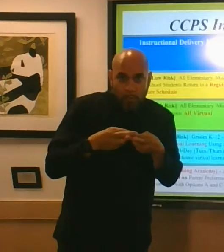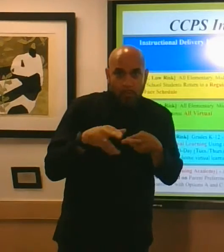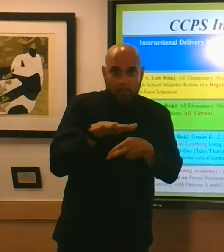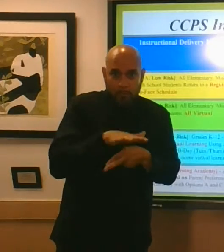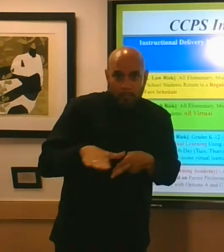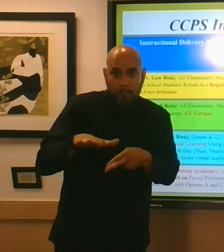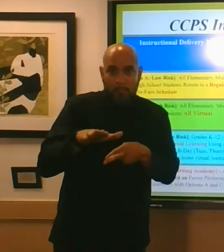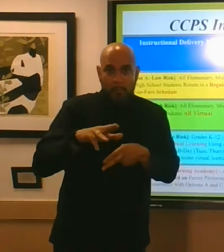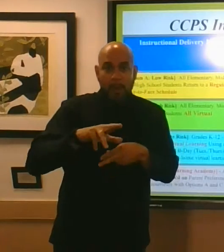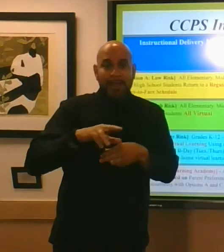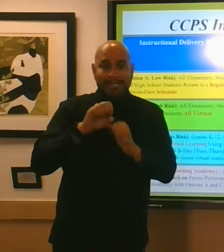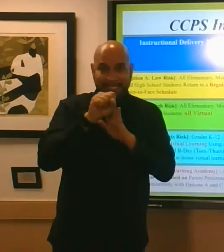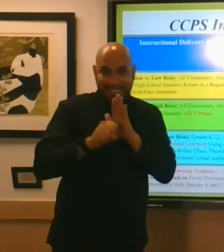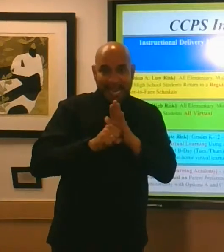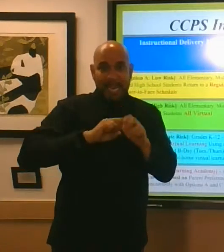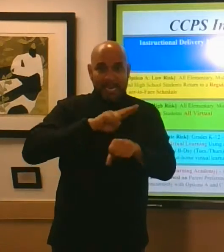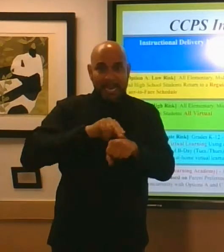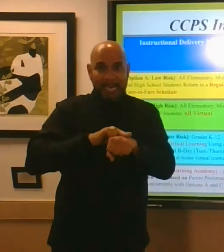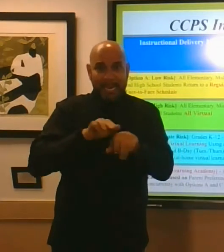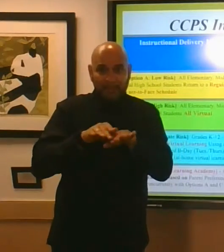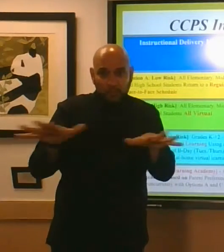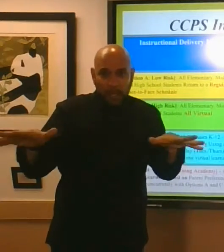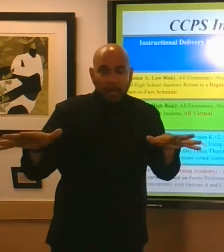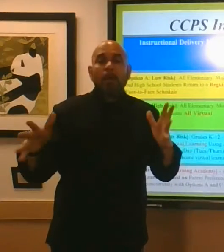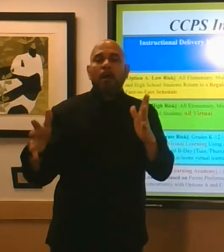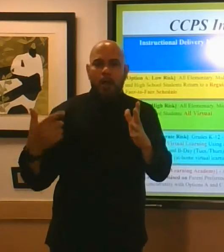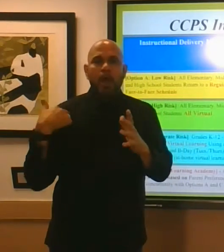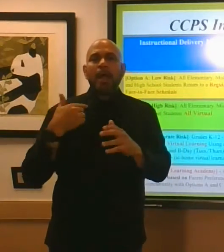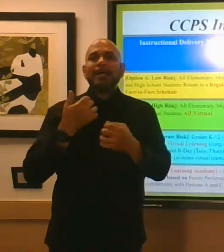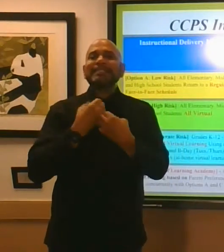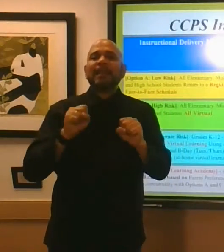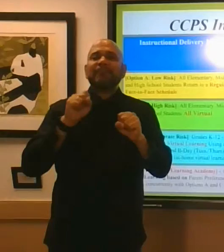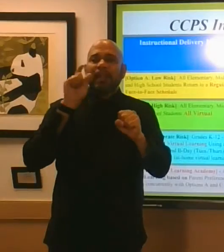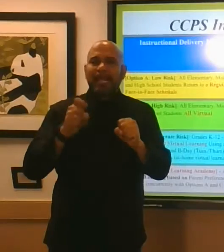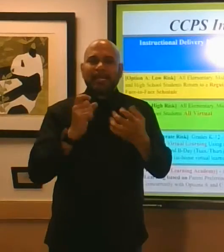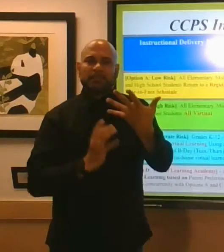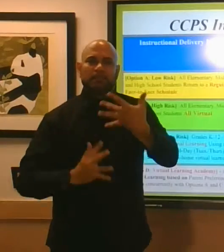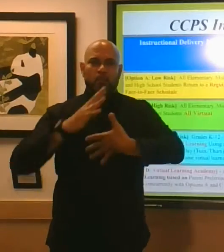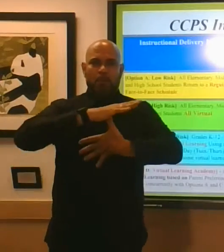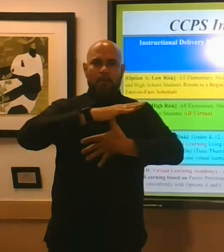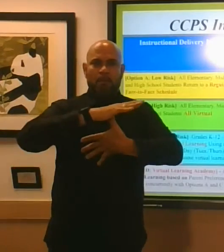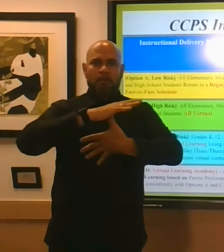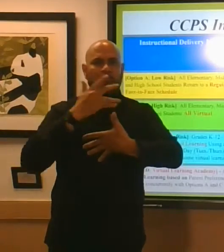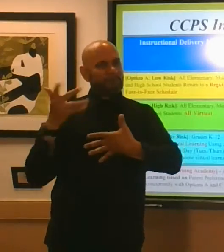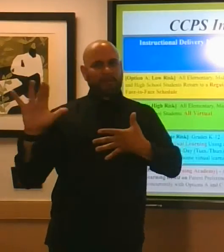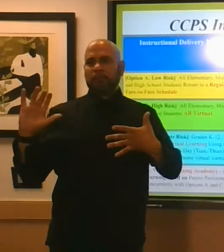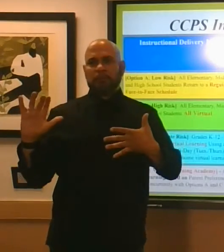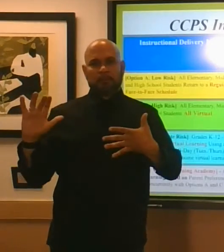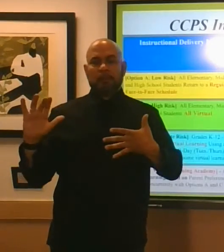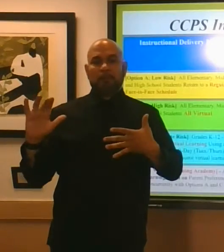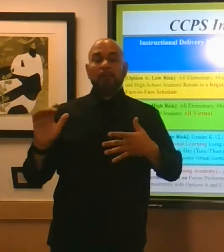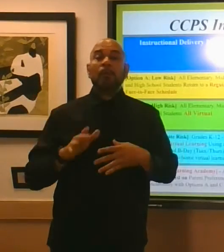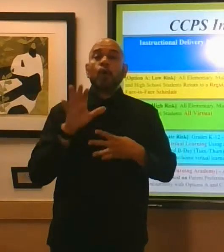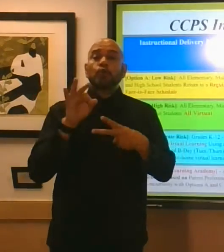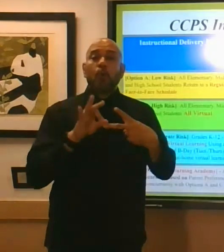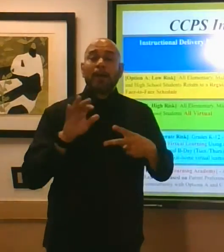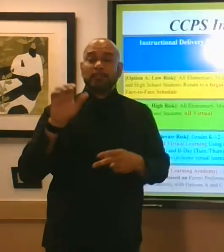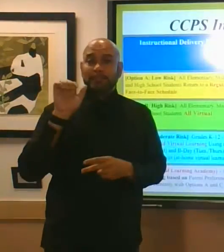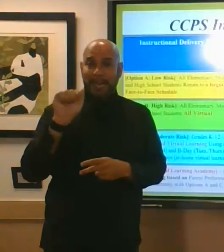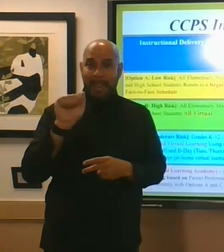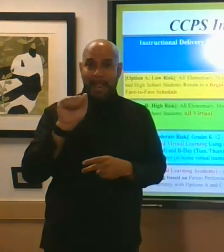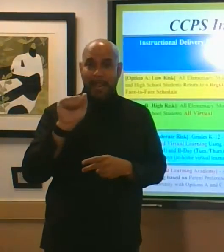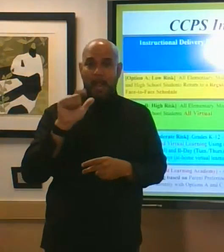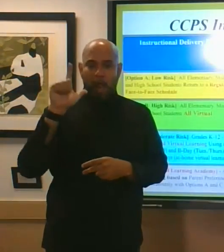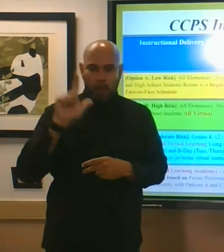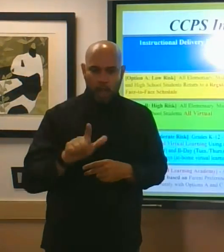because safety has to be the priority so option a low risk all face